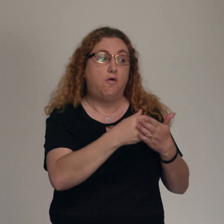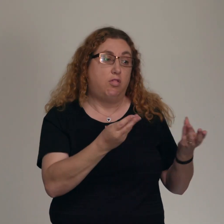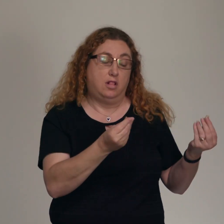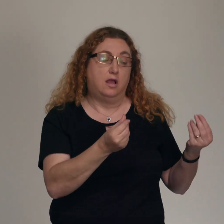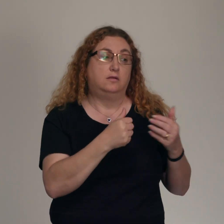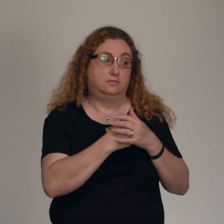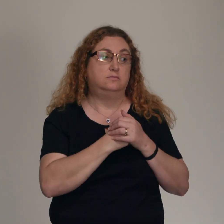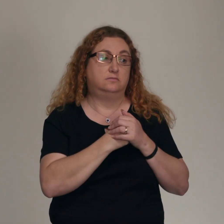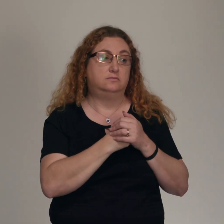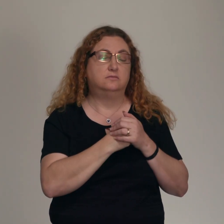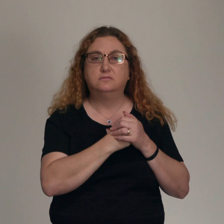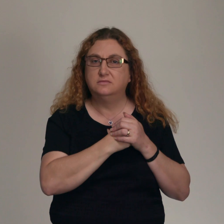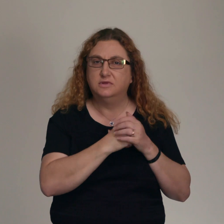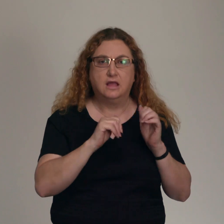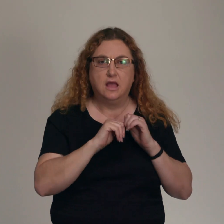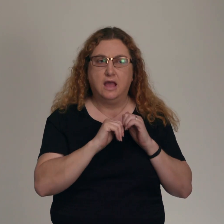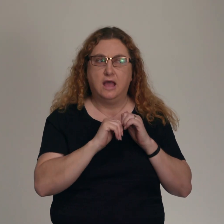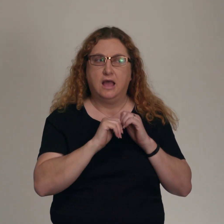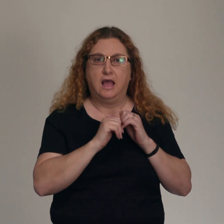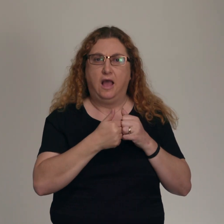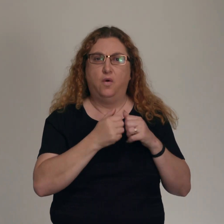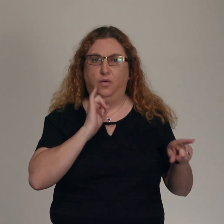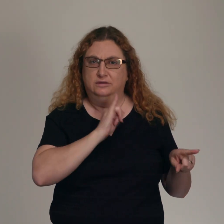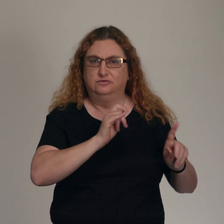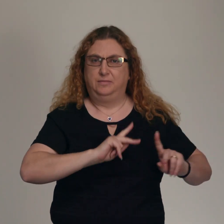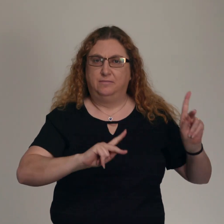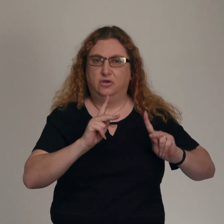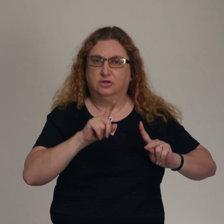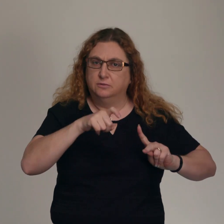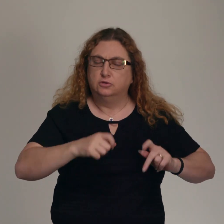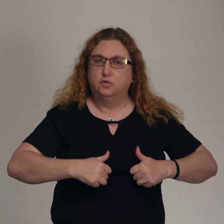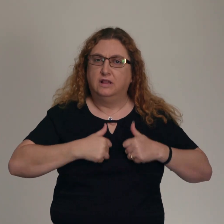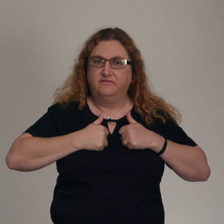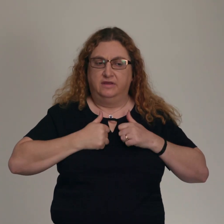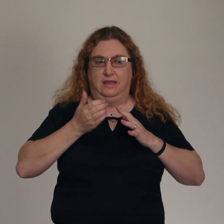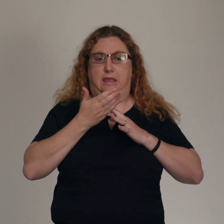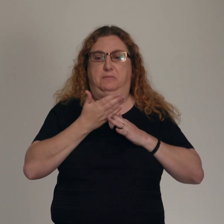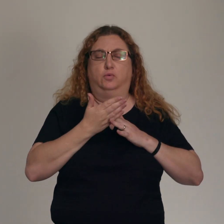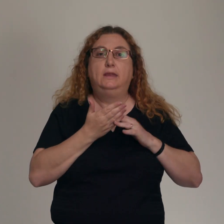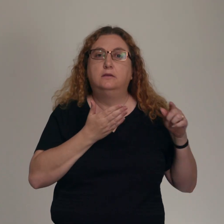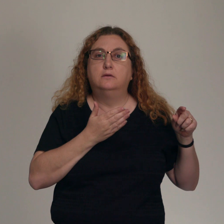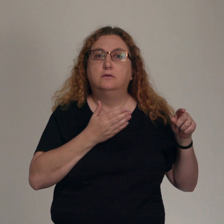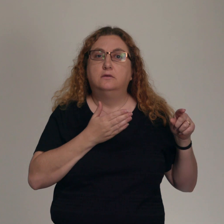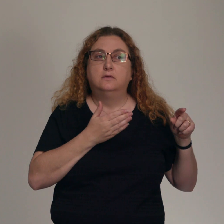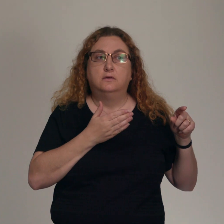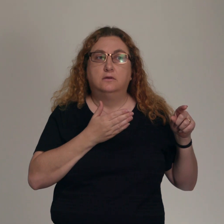So how are the Israelites supposed to live in the in-between? In-between when God last spoke to them in this book and